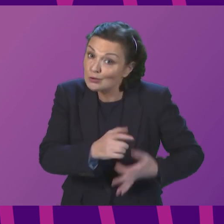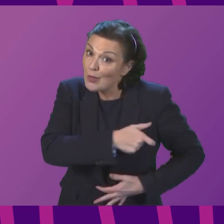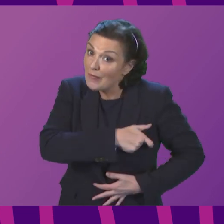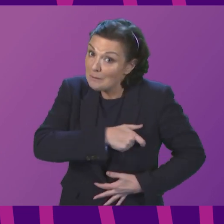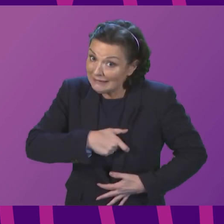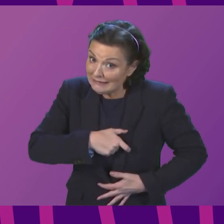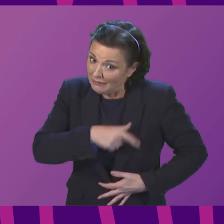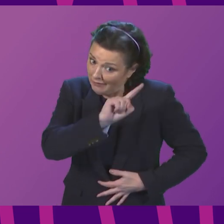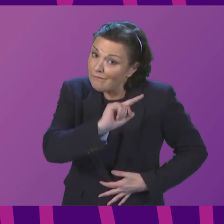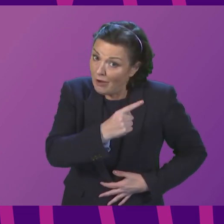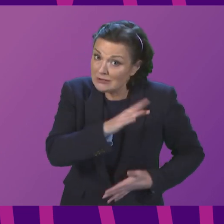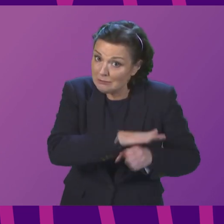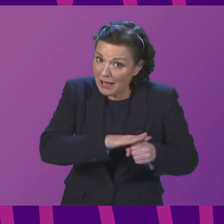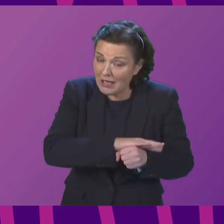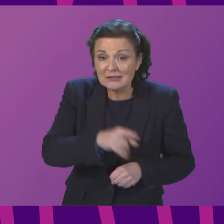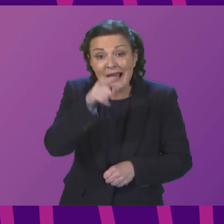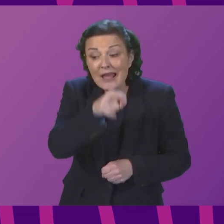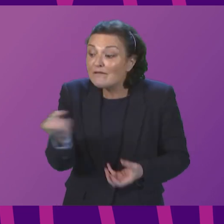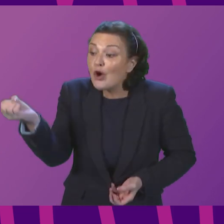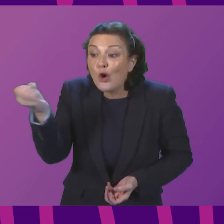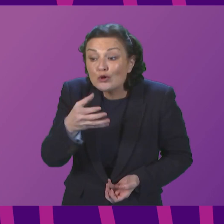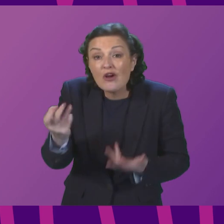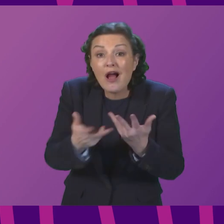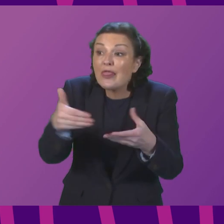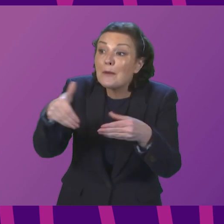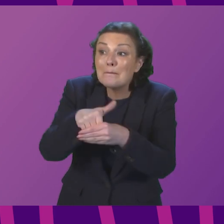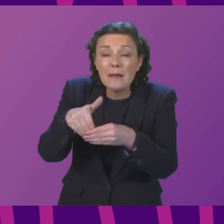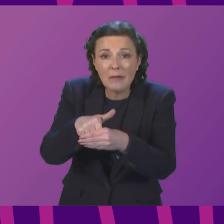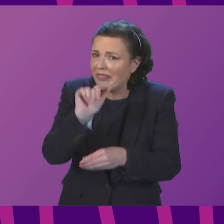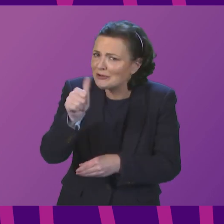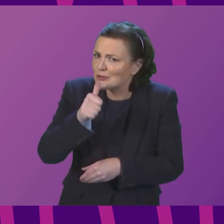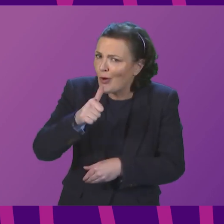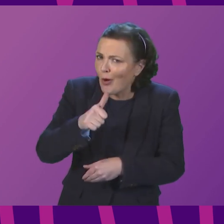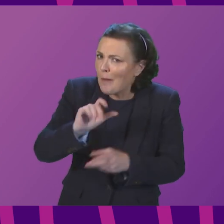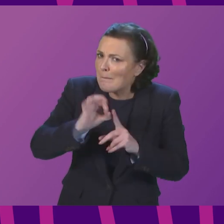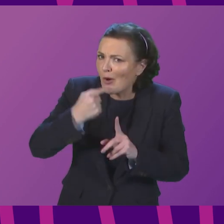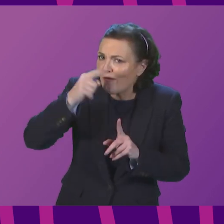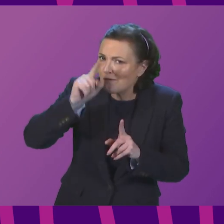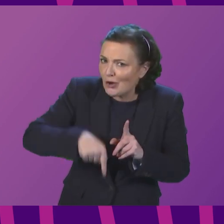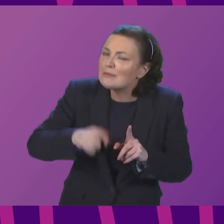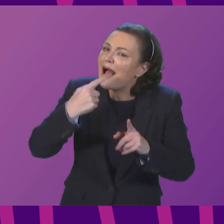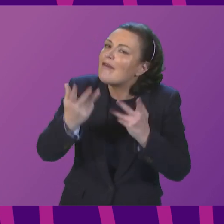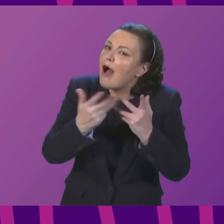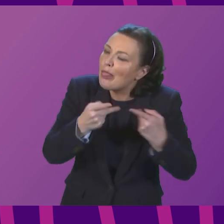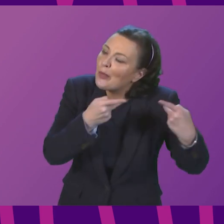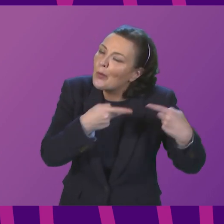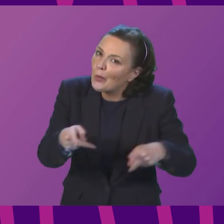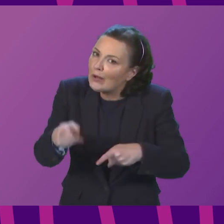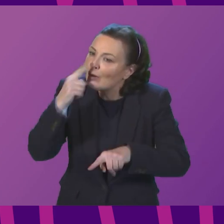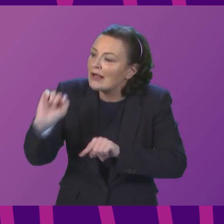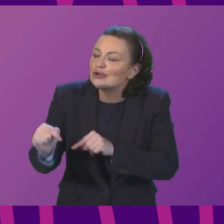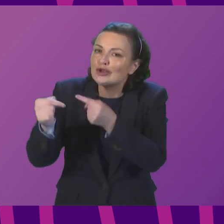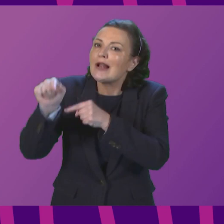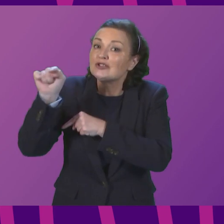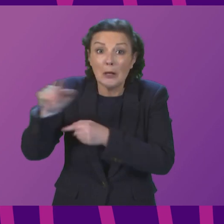contribution of another member, that is not a point of order, but a mechanism does exist, as the member may be aware, by which